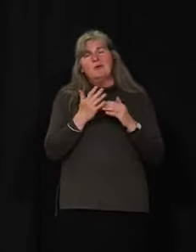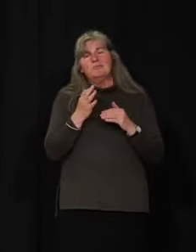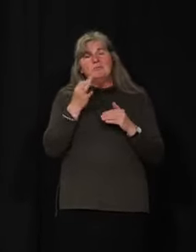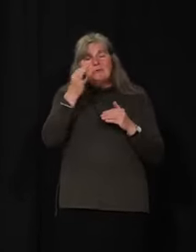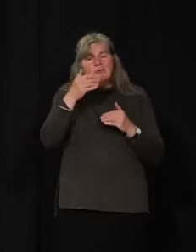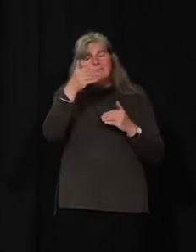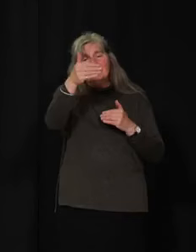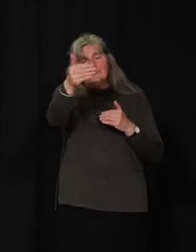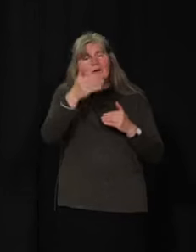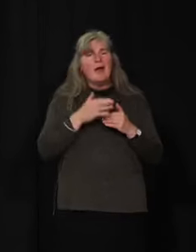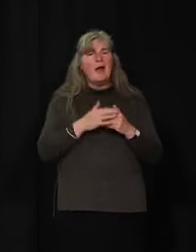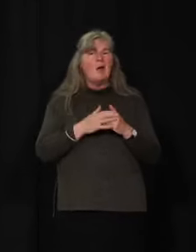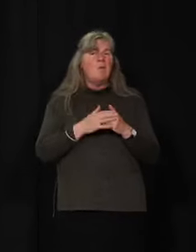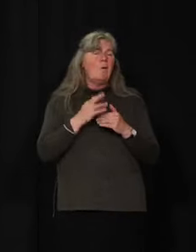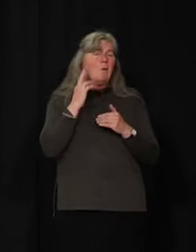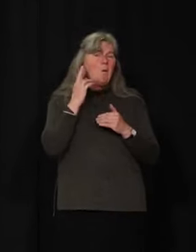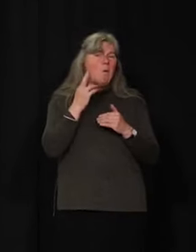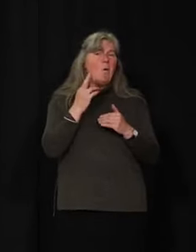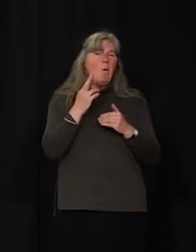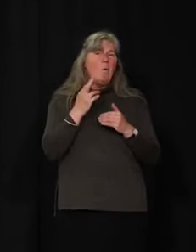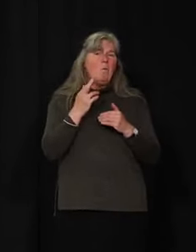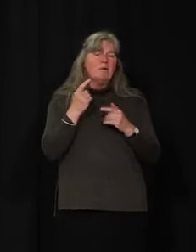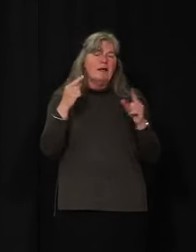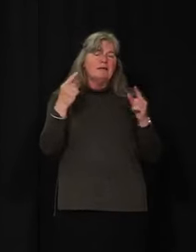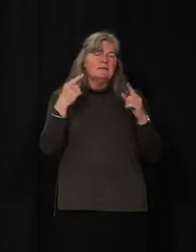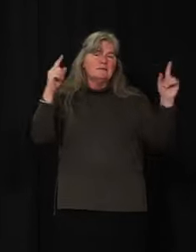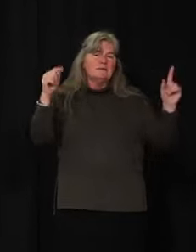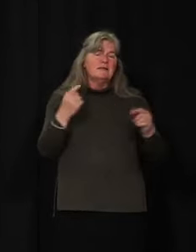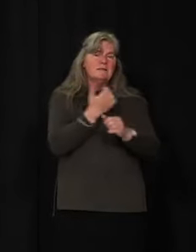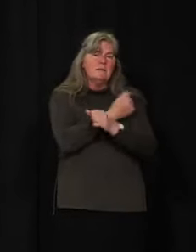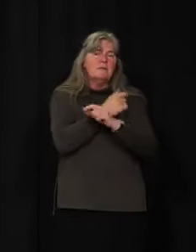some solutions, that we remain safe here and now.